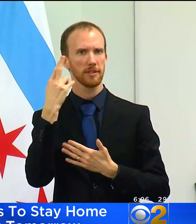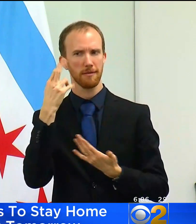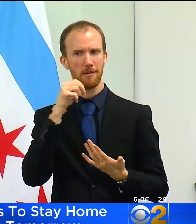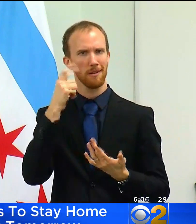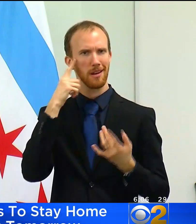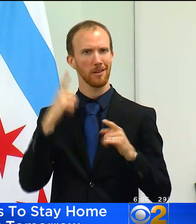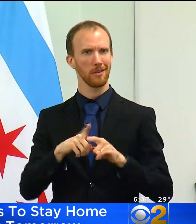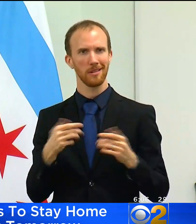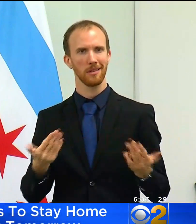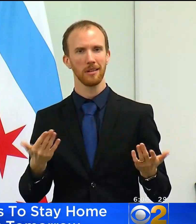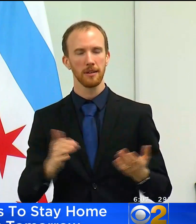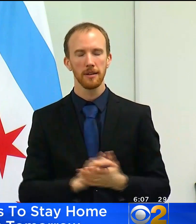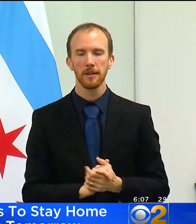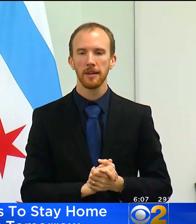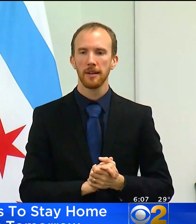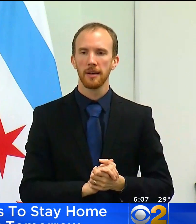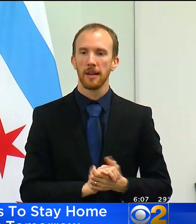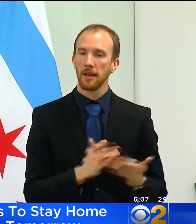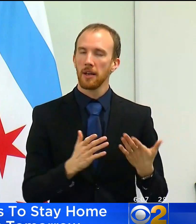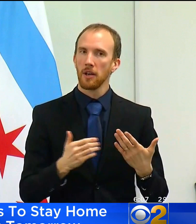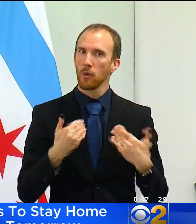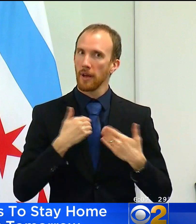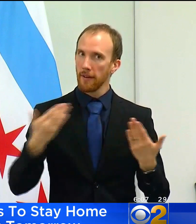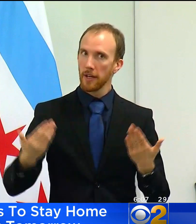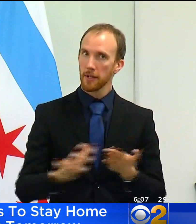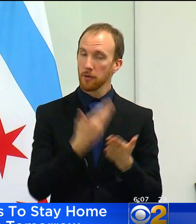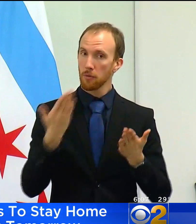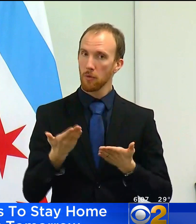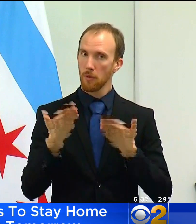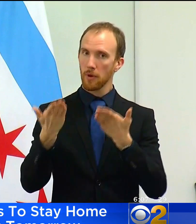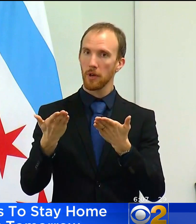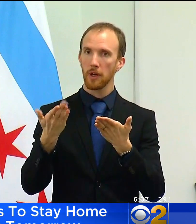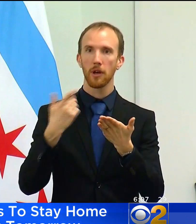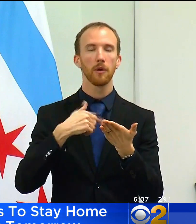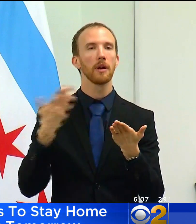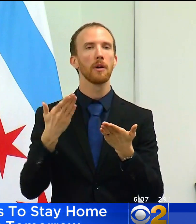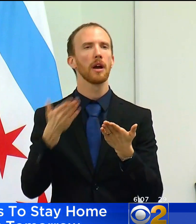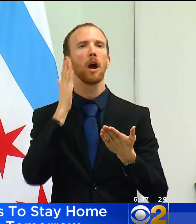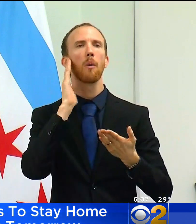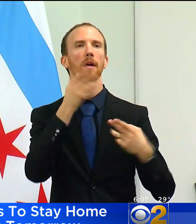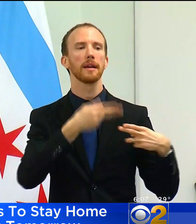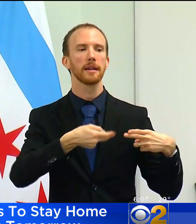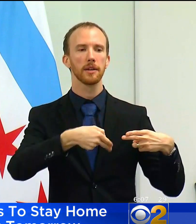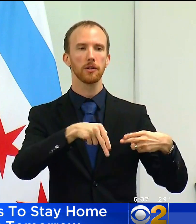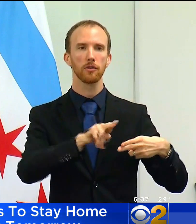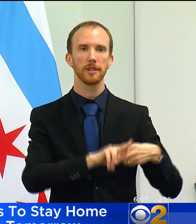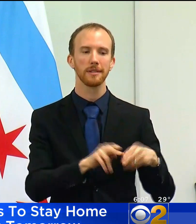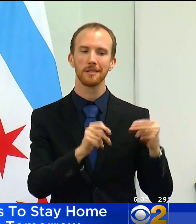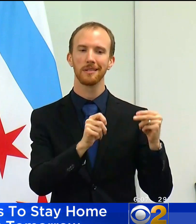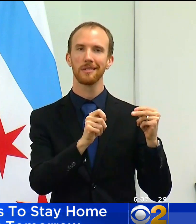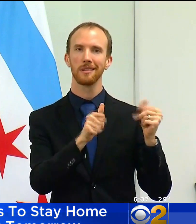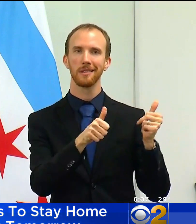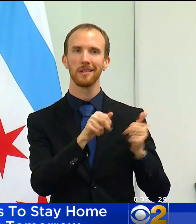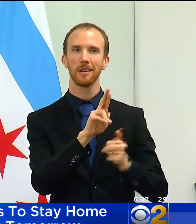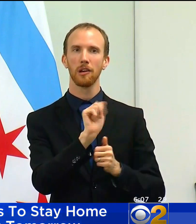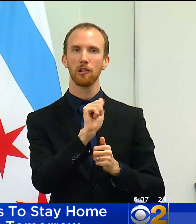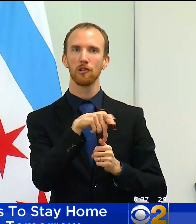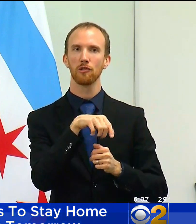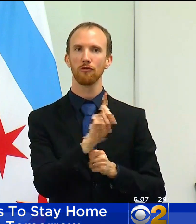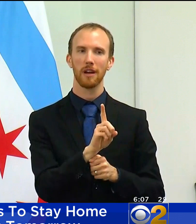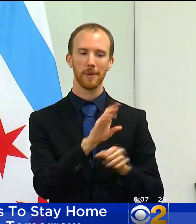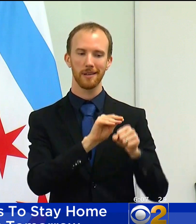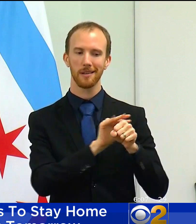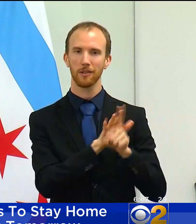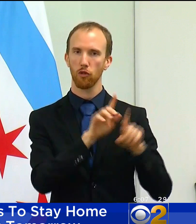time right now. Under our new proposal, we're also going to increase the amount of rapid COVID testing for school